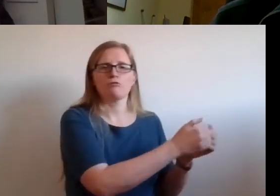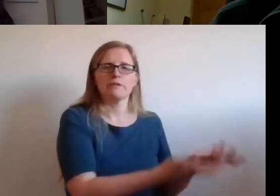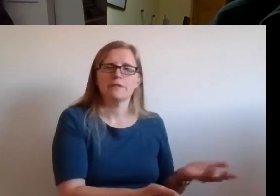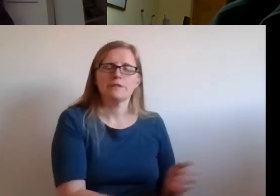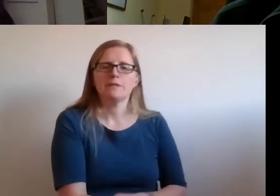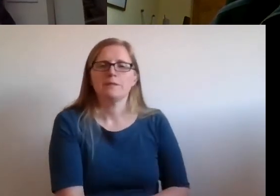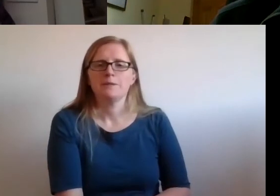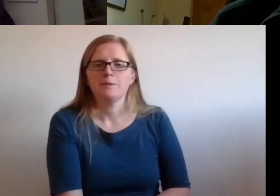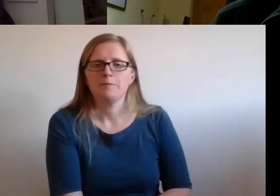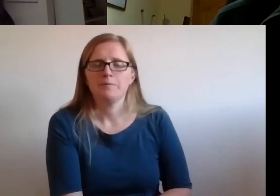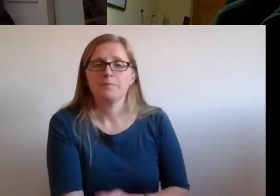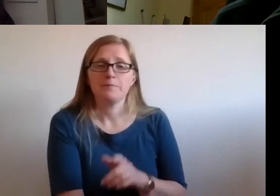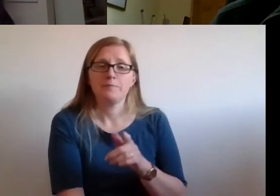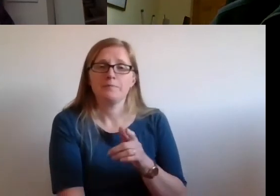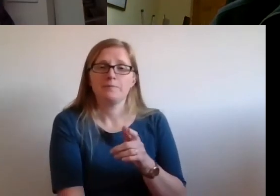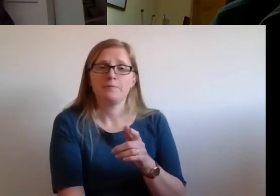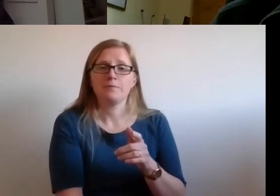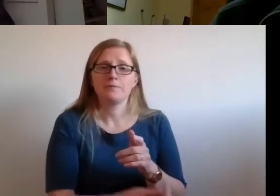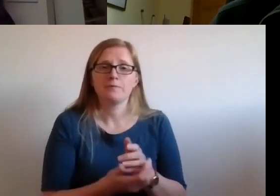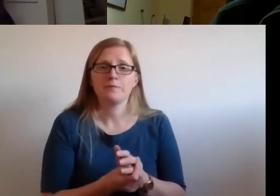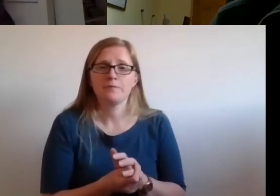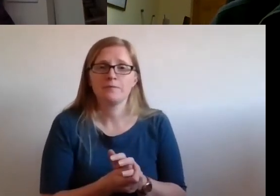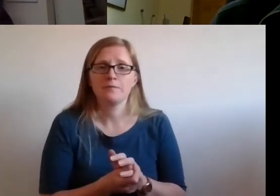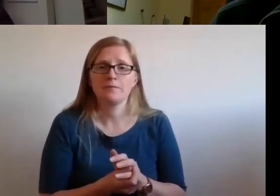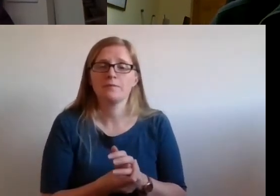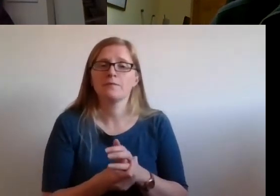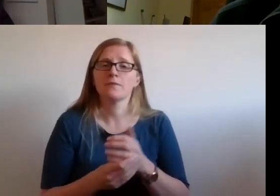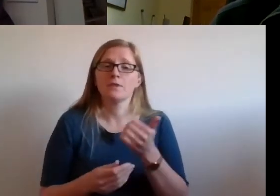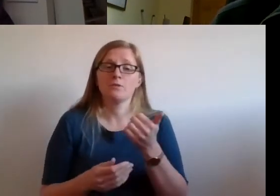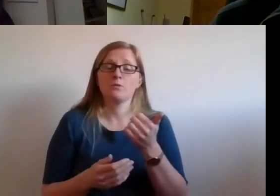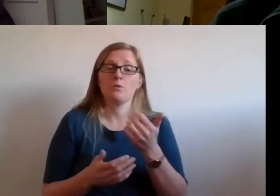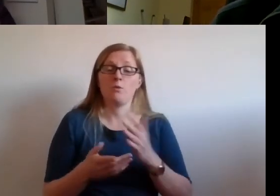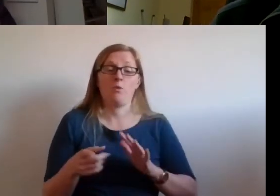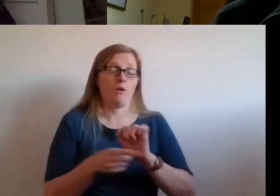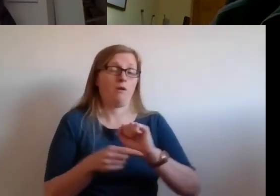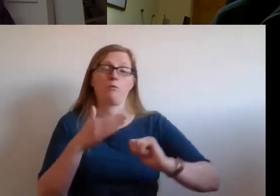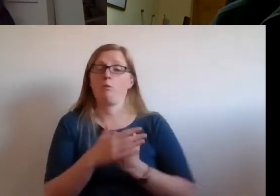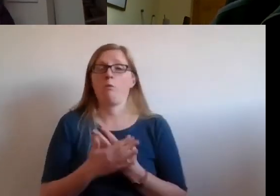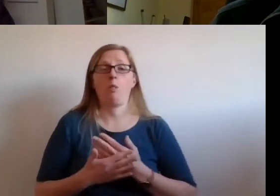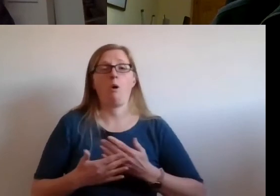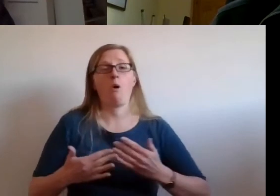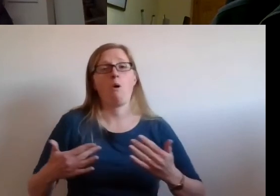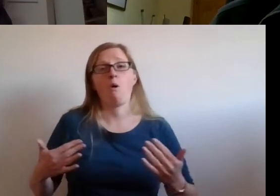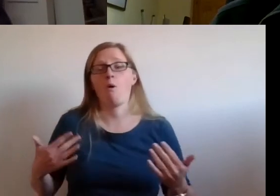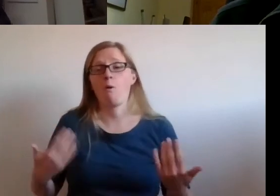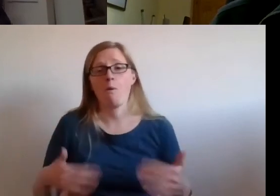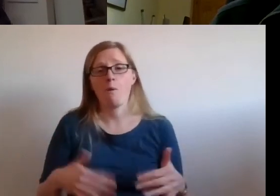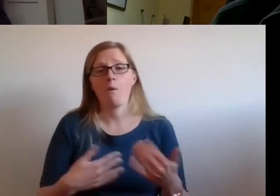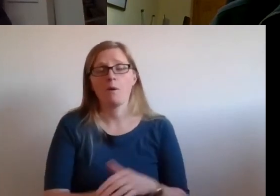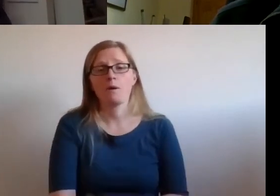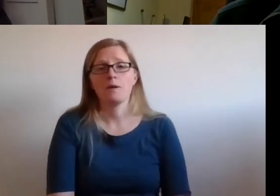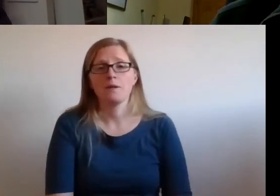and it has entered into the culture, there has been a definite culture development. It's a long way to go